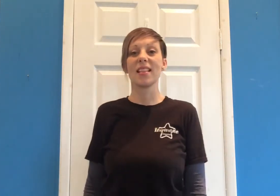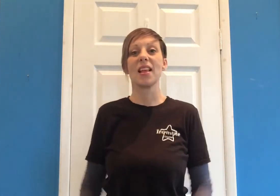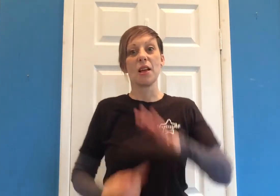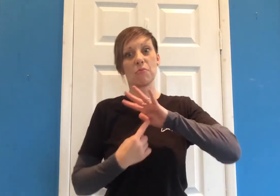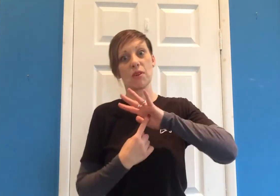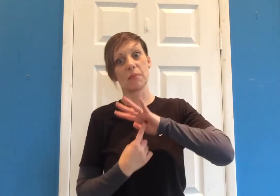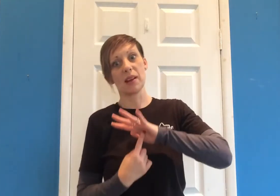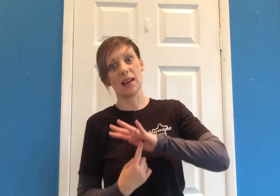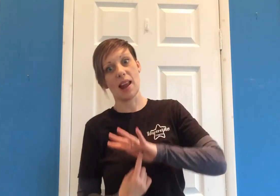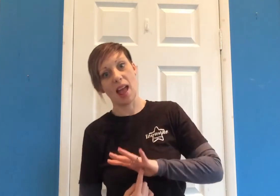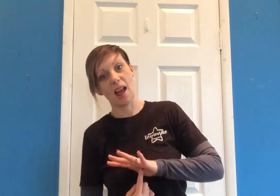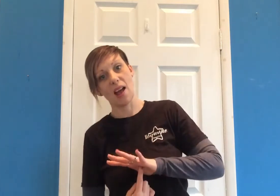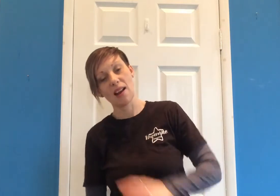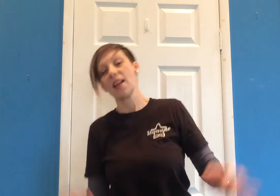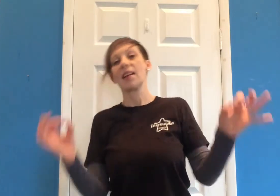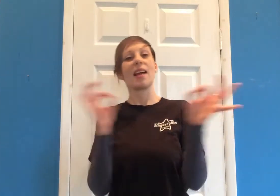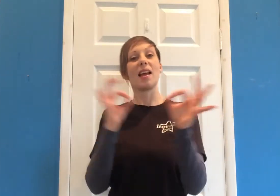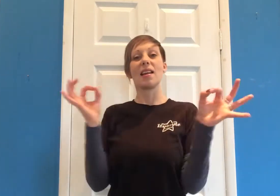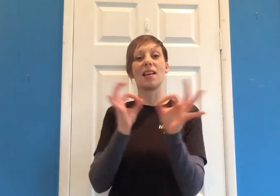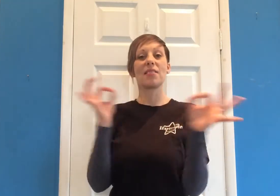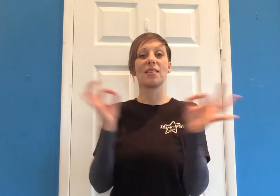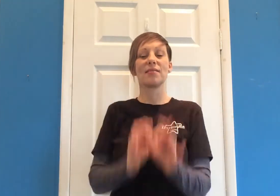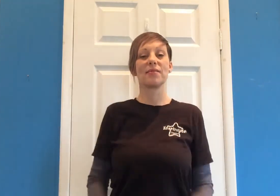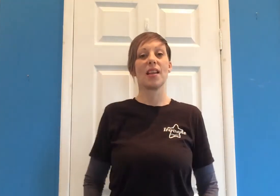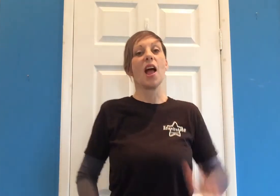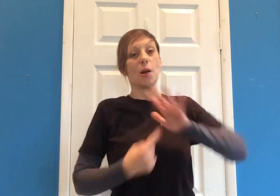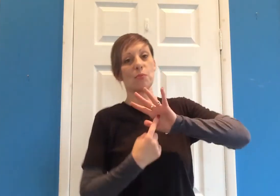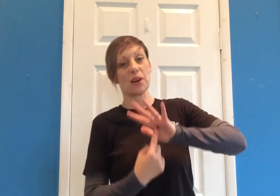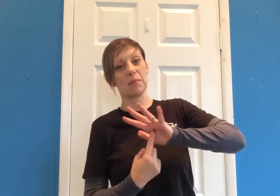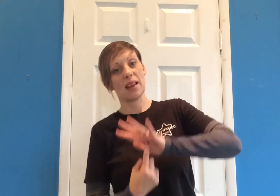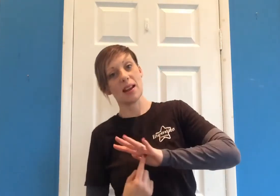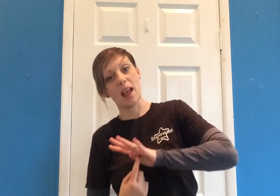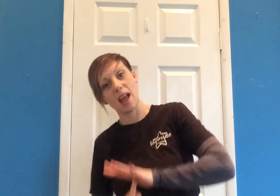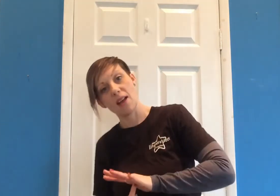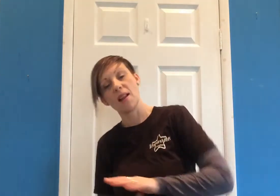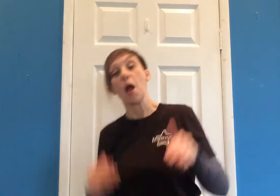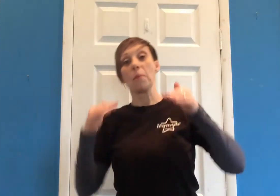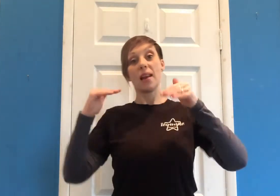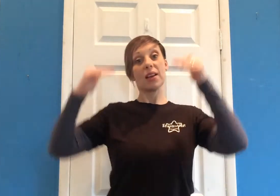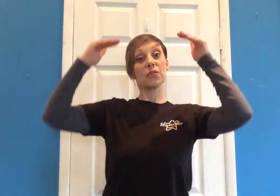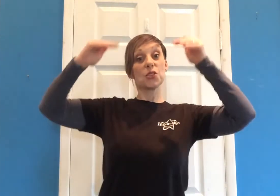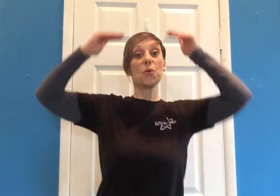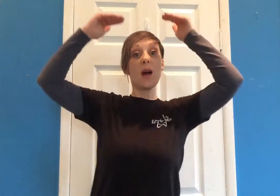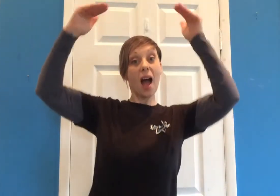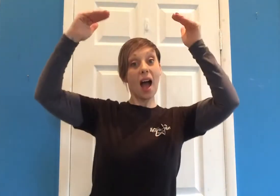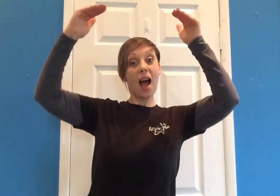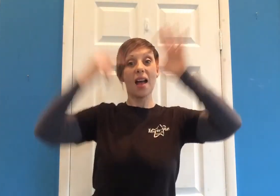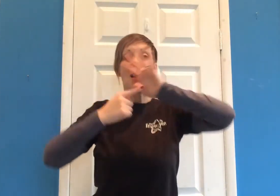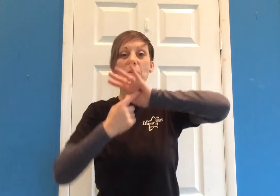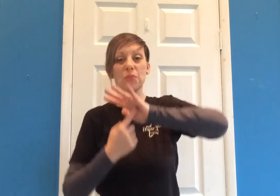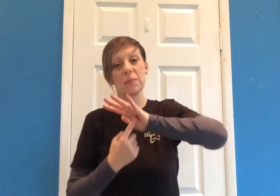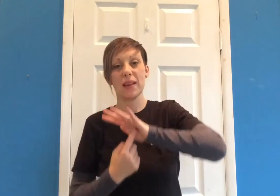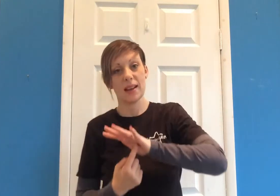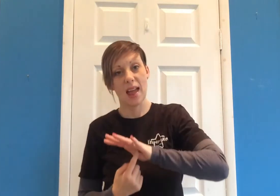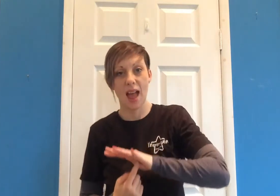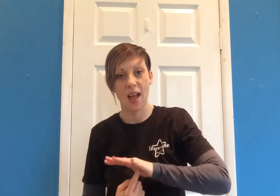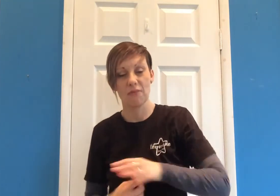Bring me there. Can't do it. Bring me there. Love is too high. Bring me there.